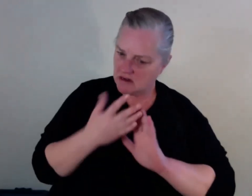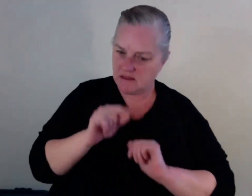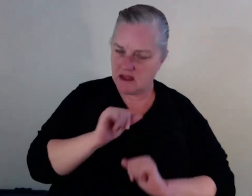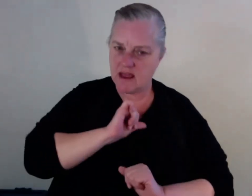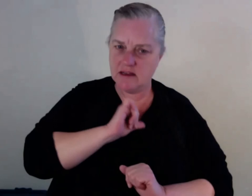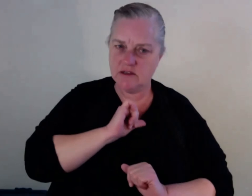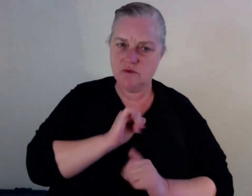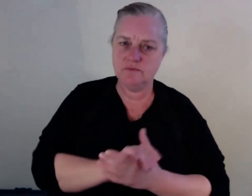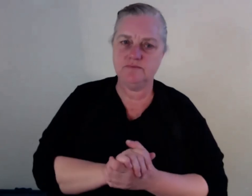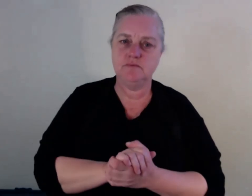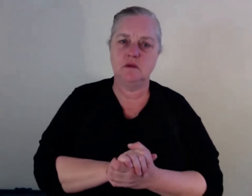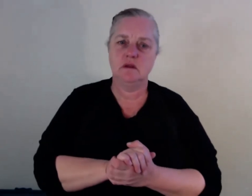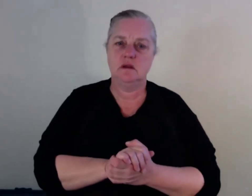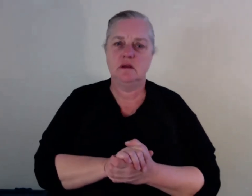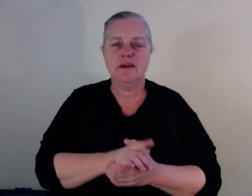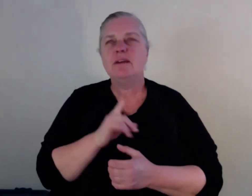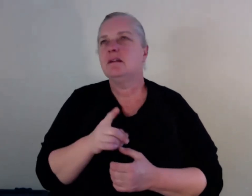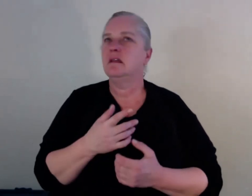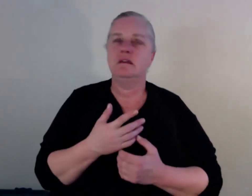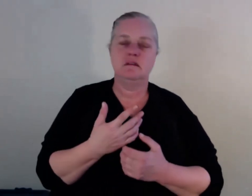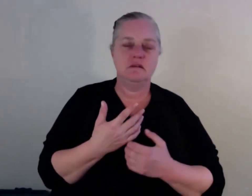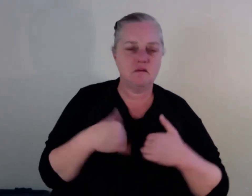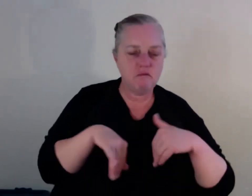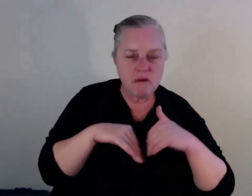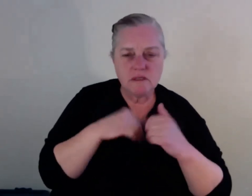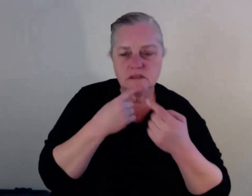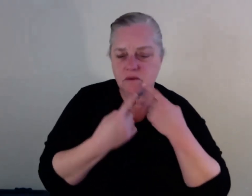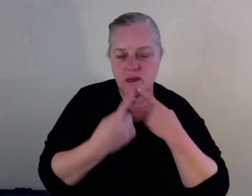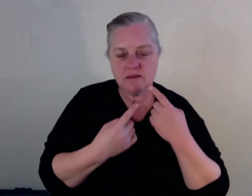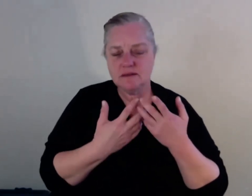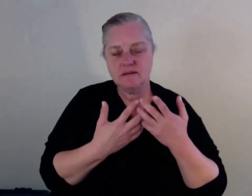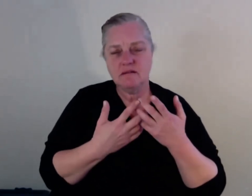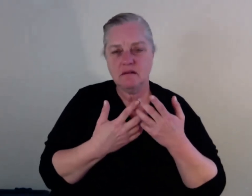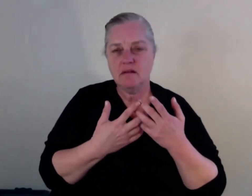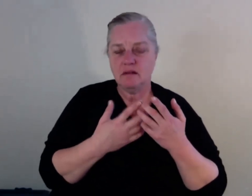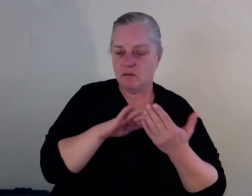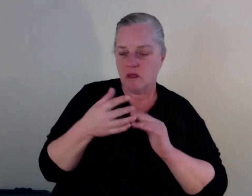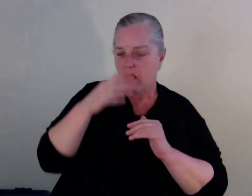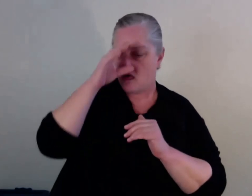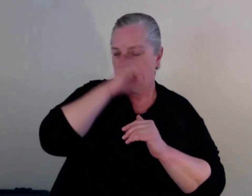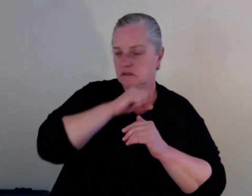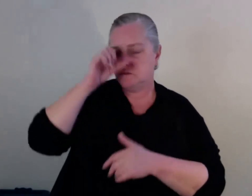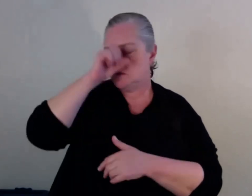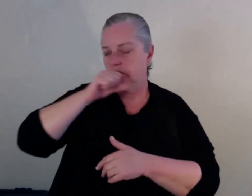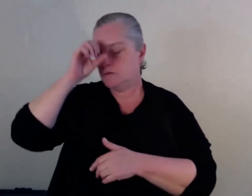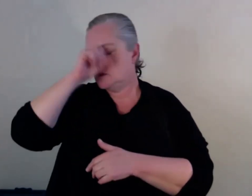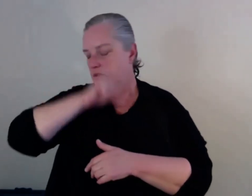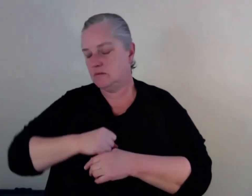information they have from reading sort of fiction and watching TV shows and